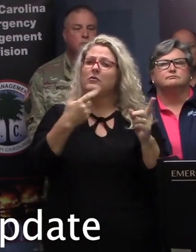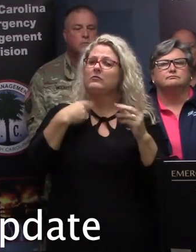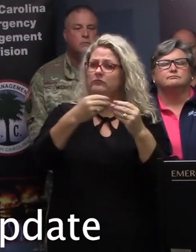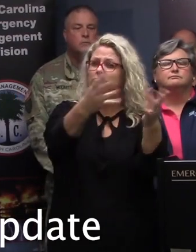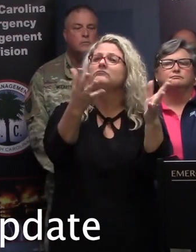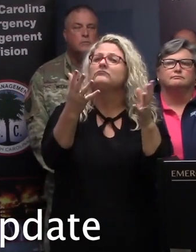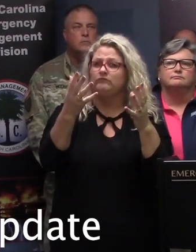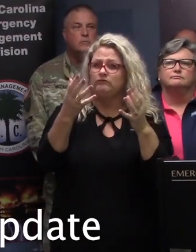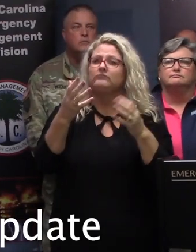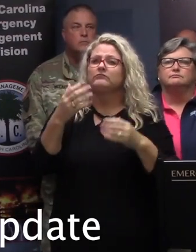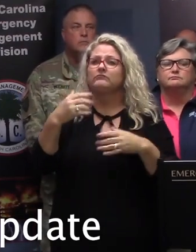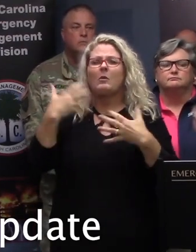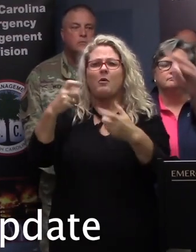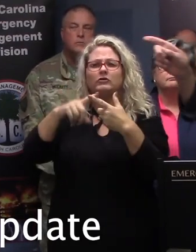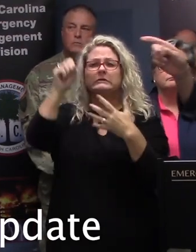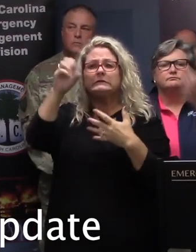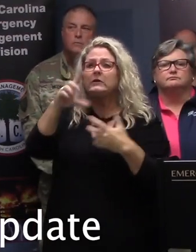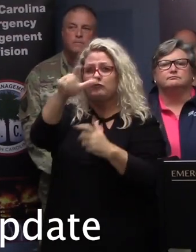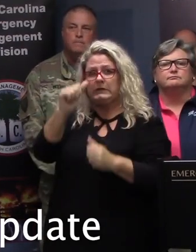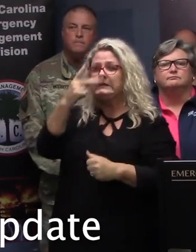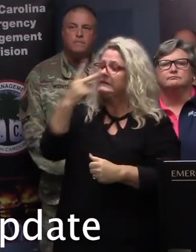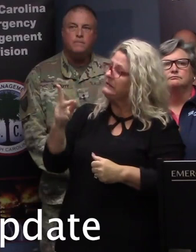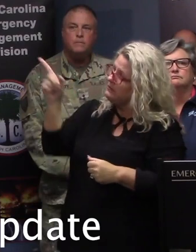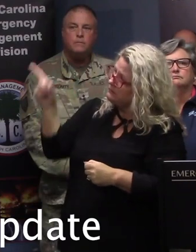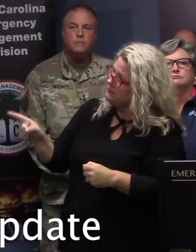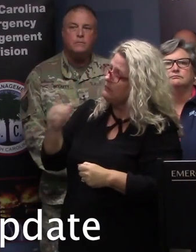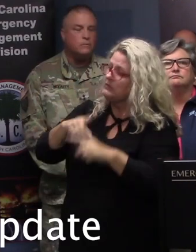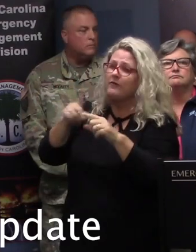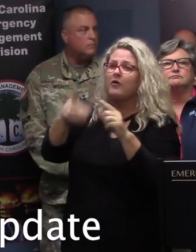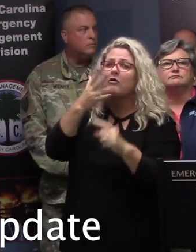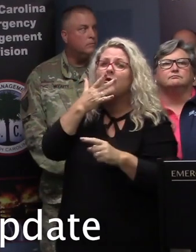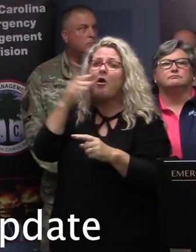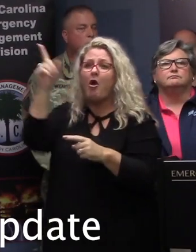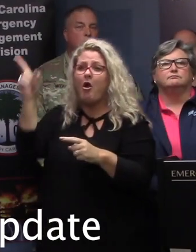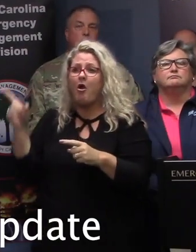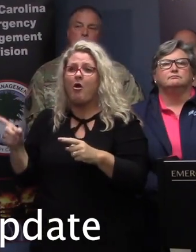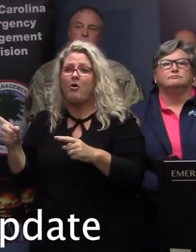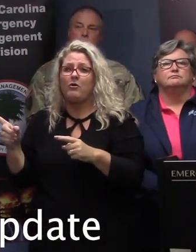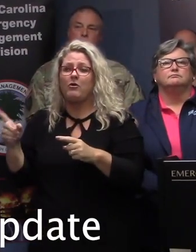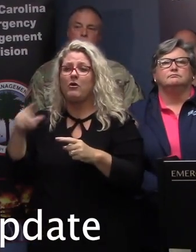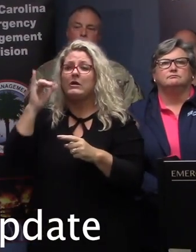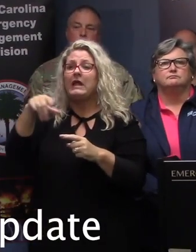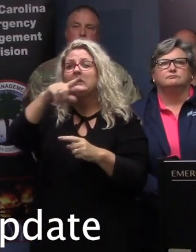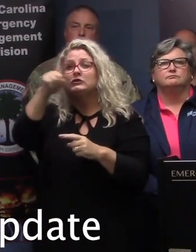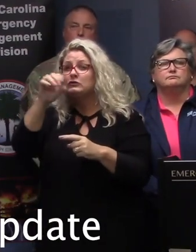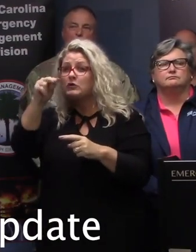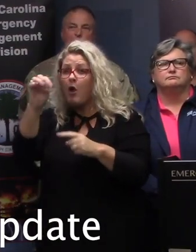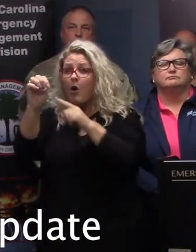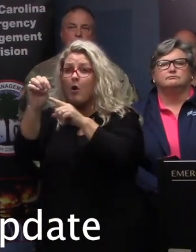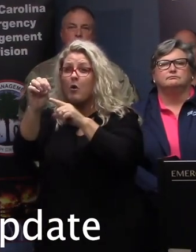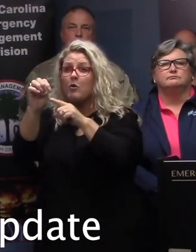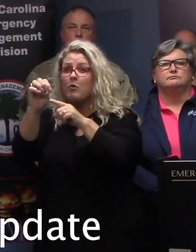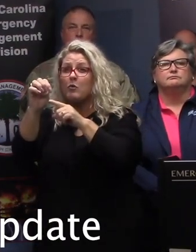the state. I will read it out, and you can see the colors. Those that are colored are all these zones that must be